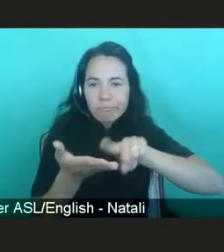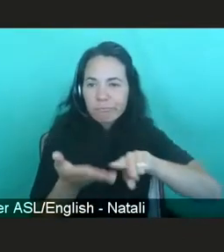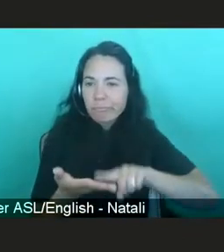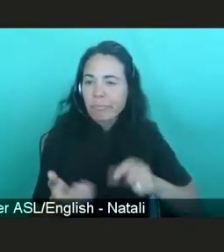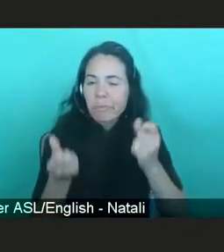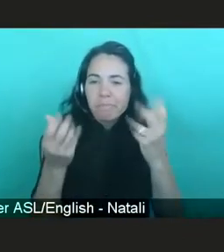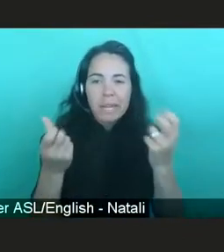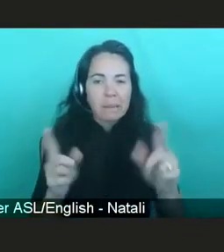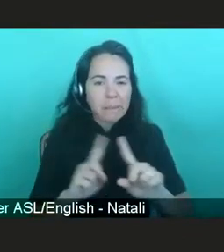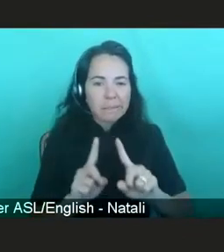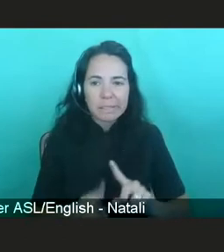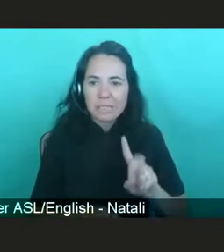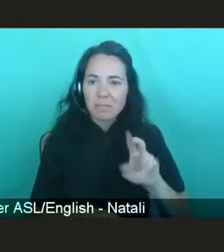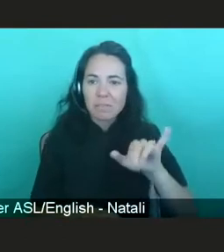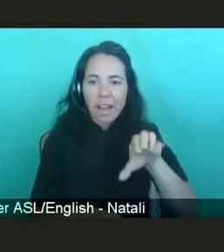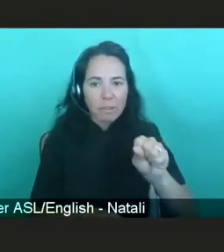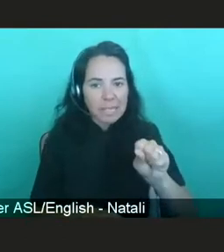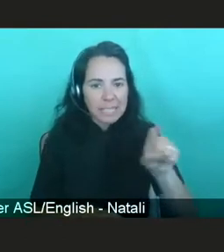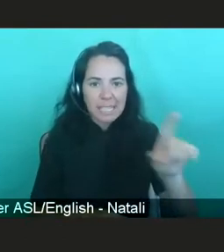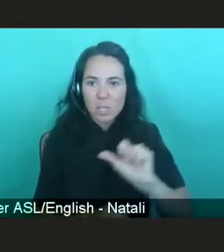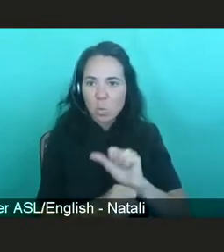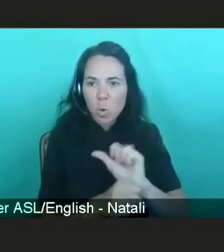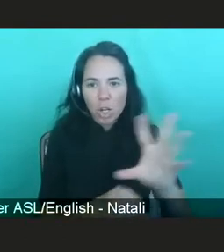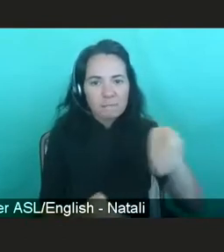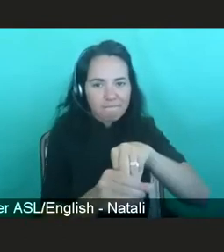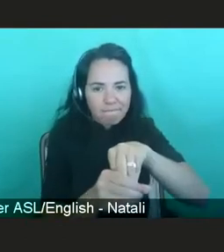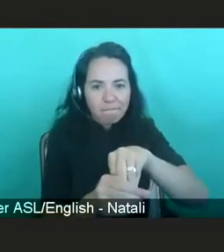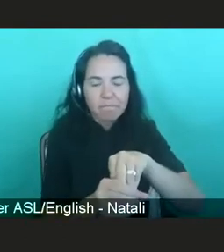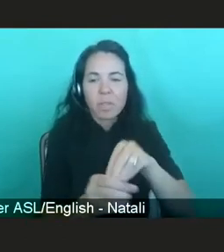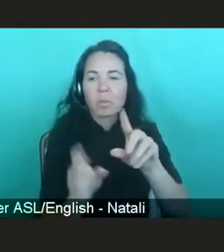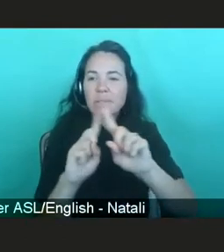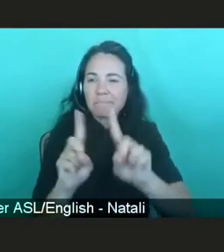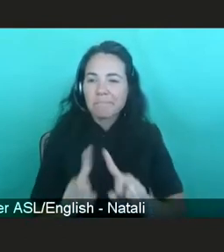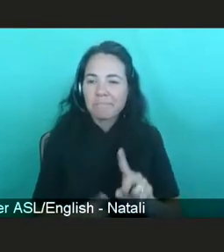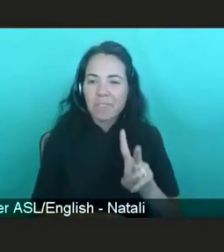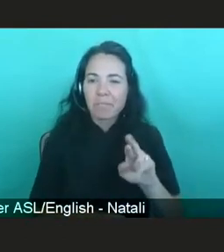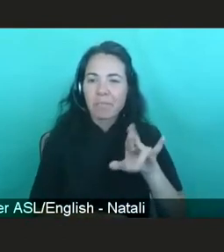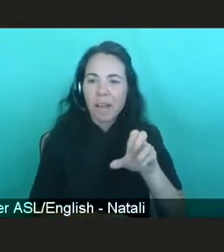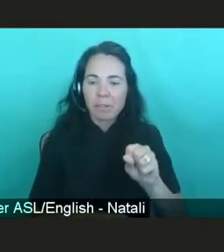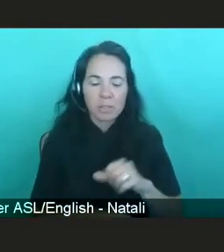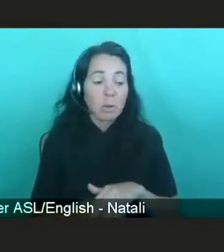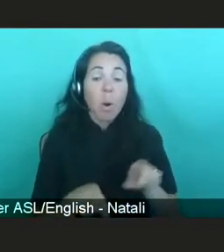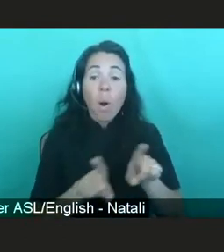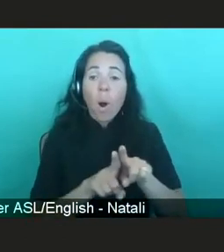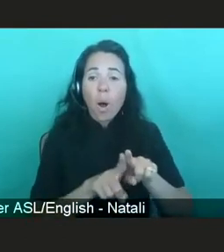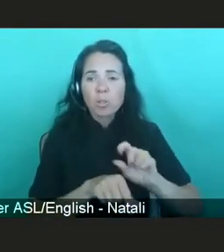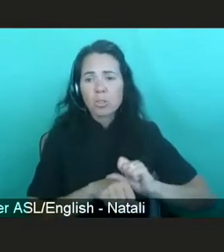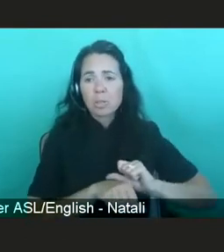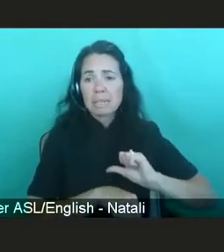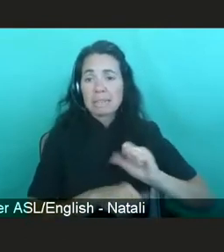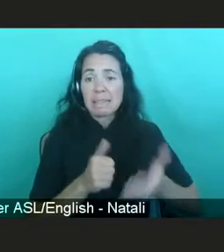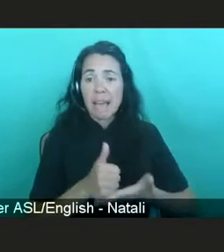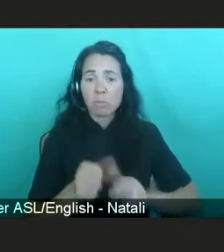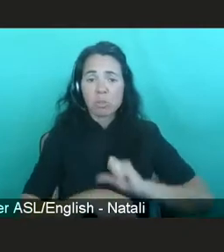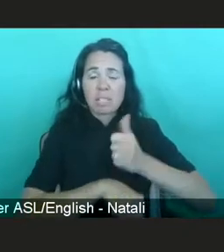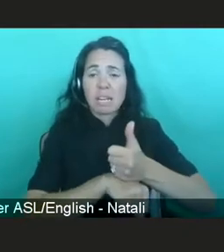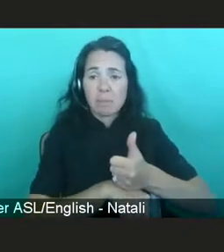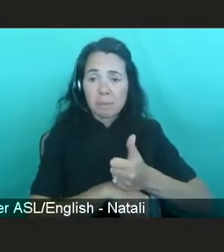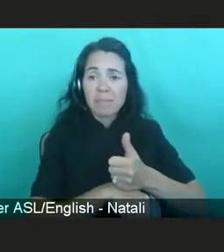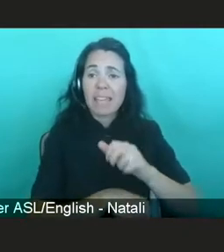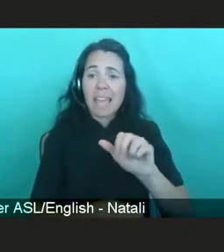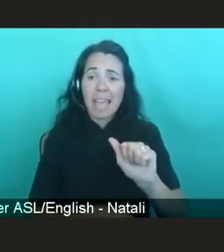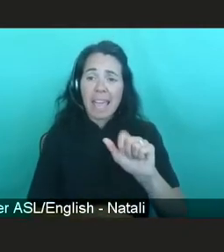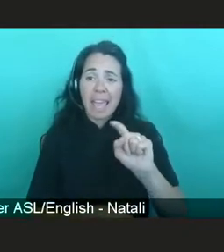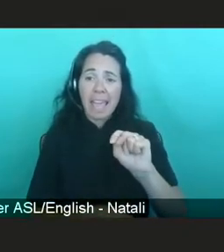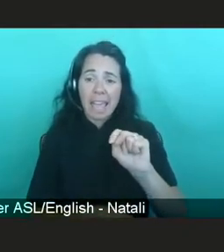important impact. He's also one of the founding fathers of antiviral chemotherapy and the first investigator to